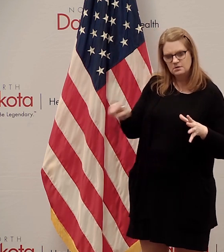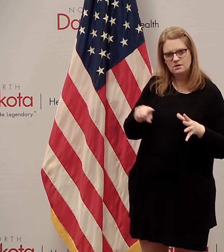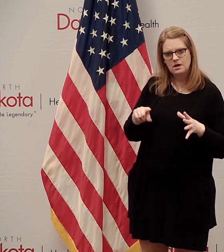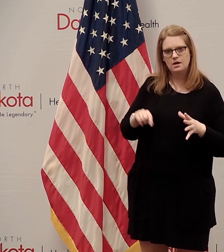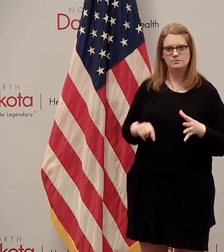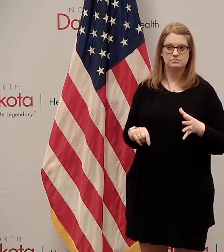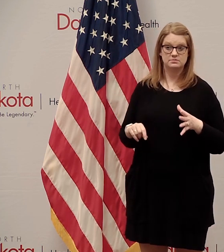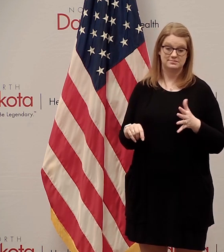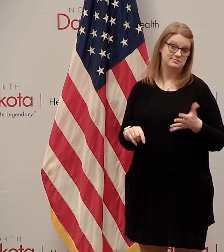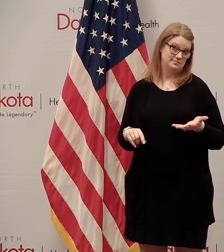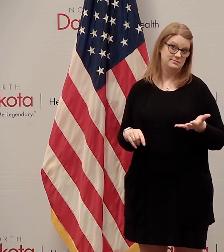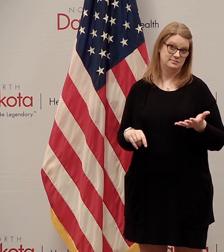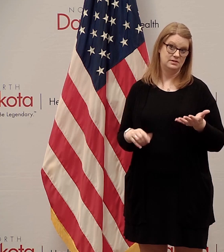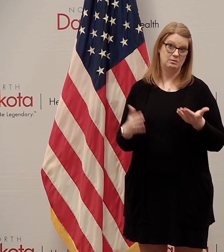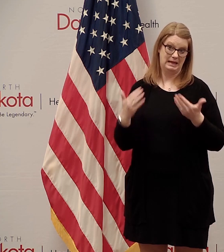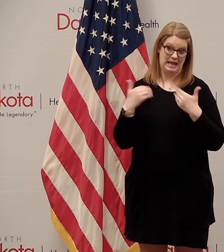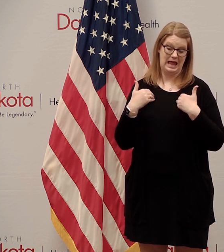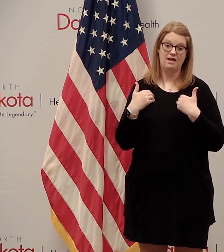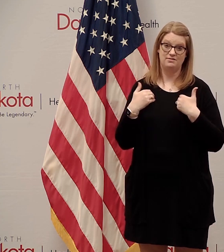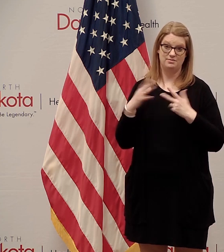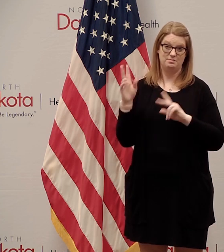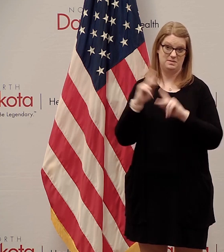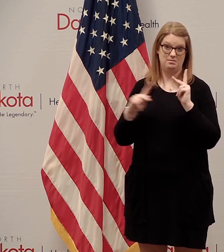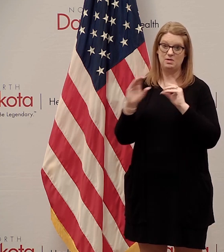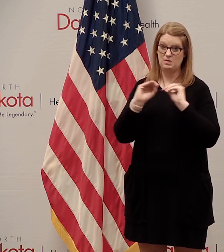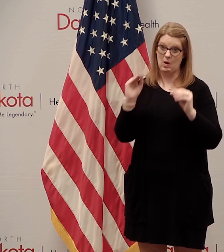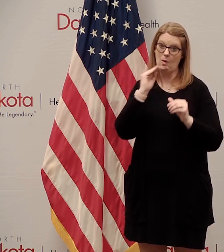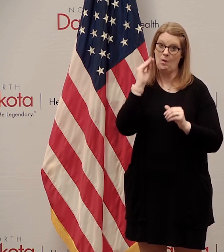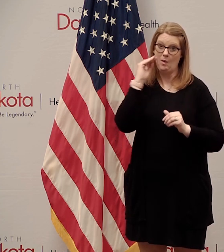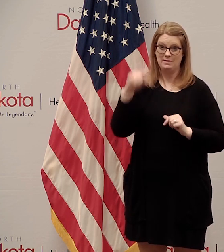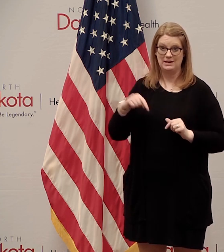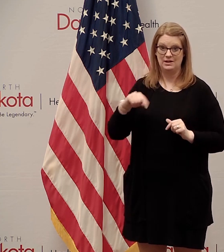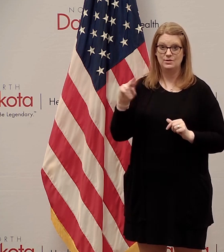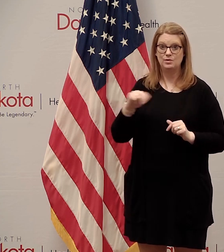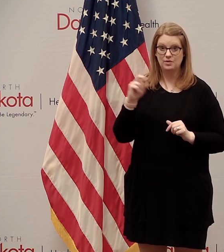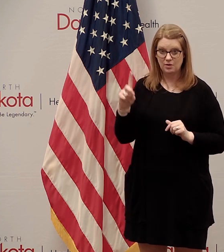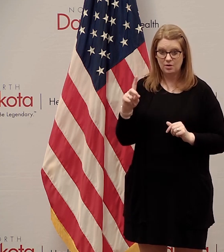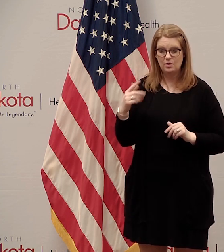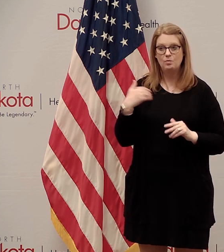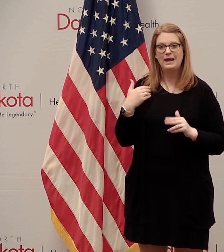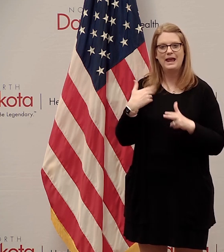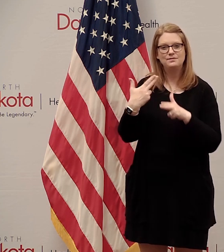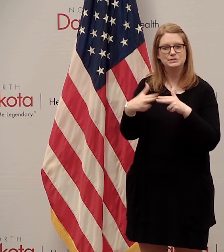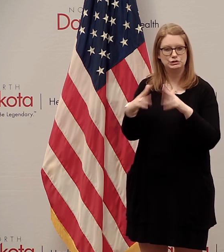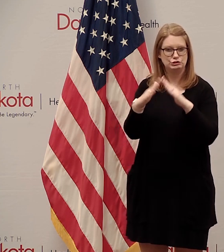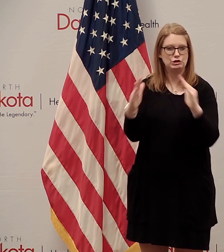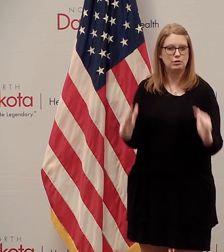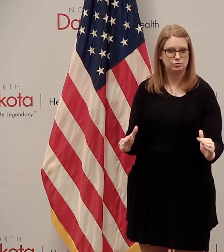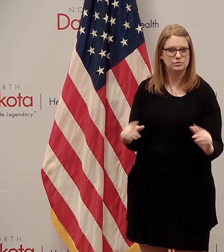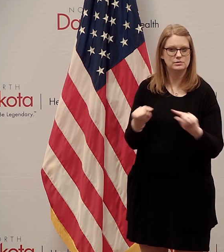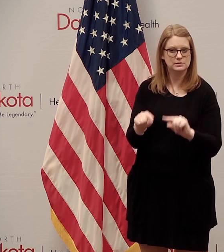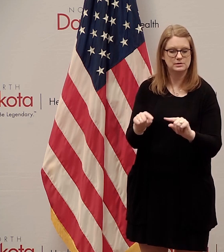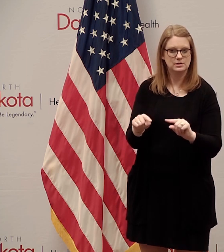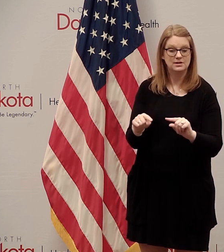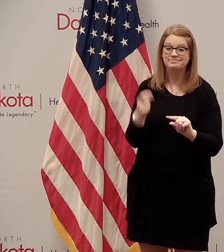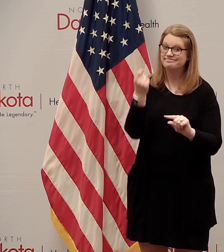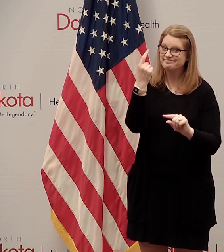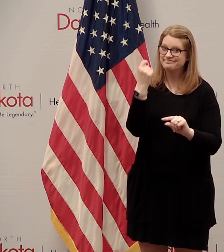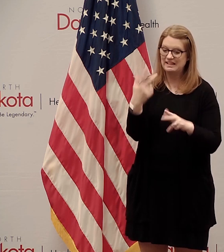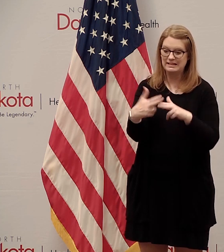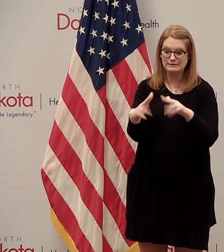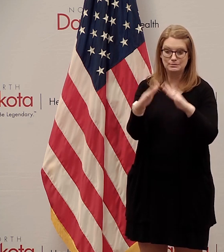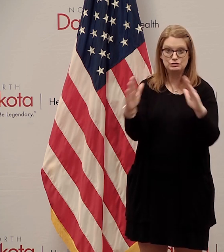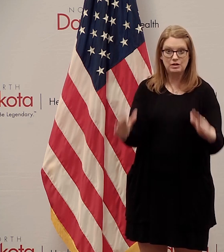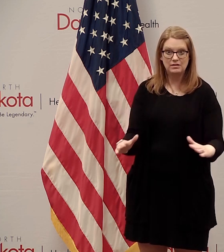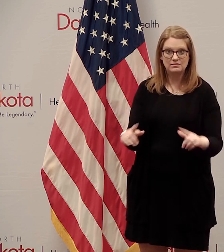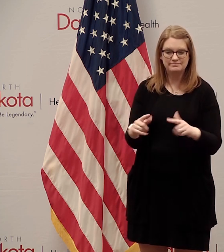do have homeless within the state of North Dakota, and we do have shelters, but with shelters are congregate settings as well.